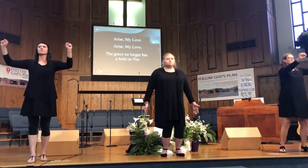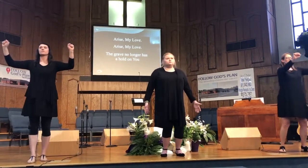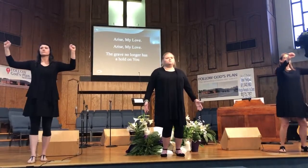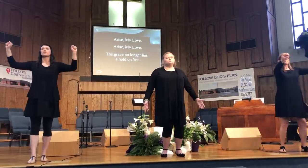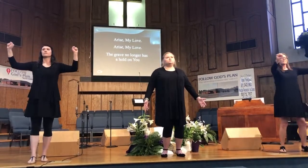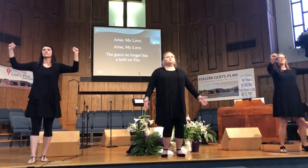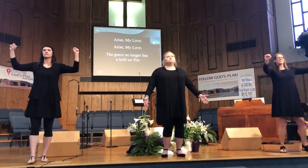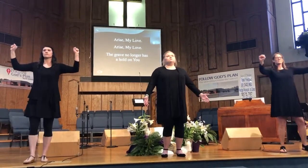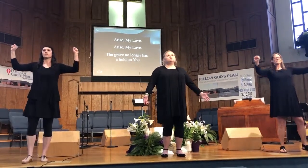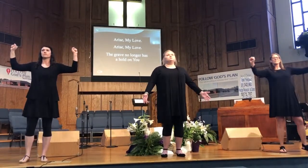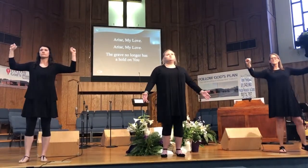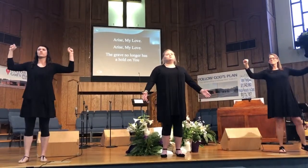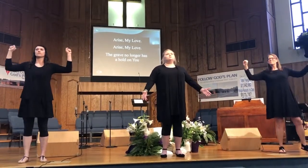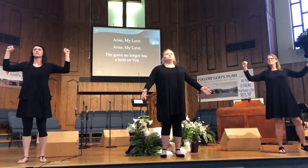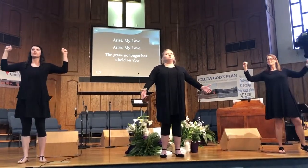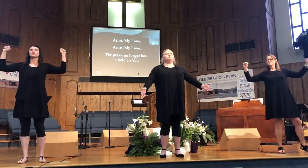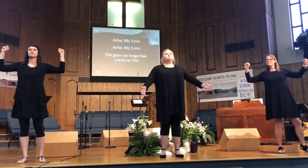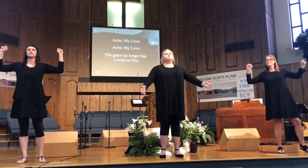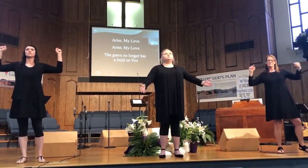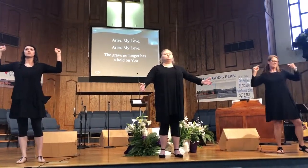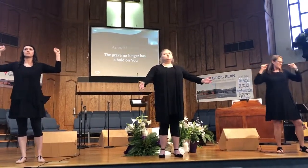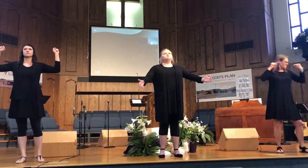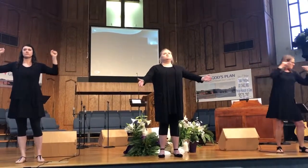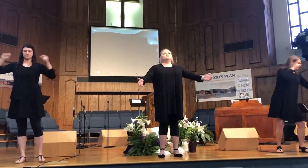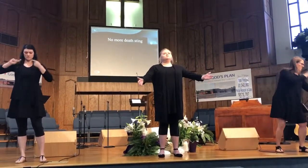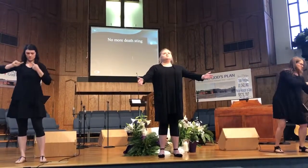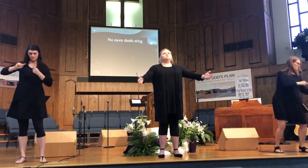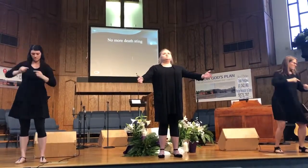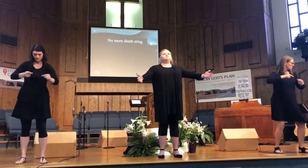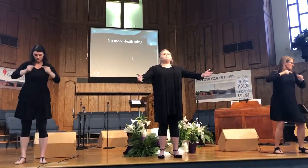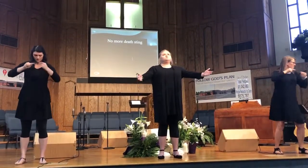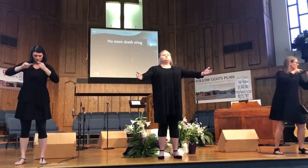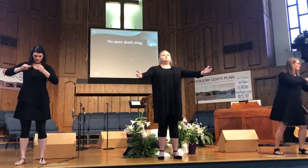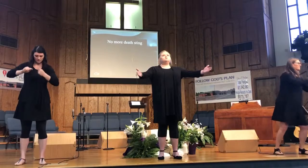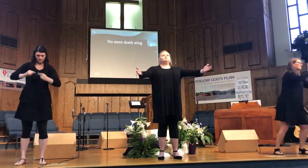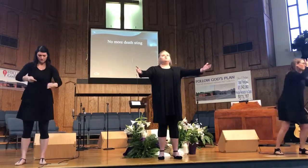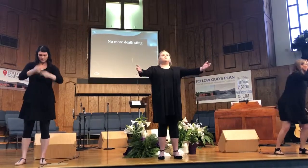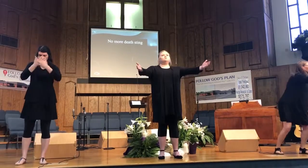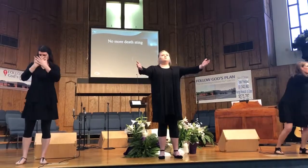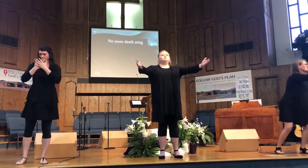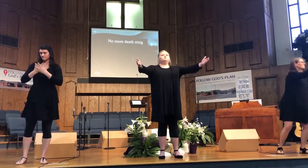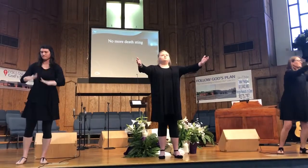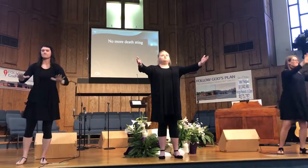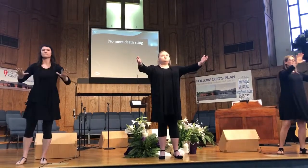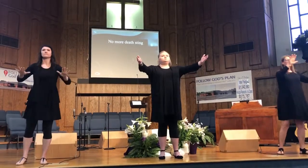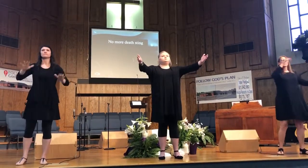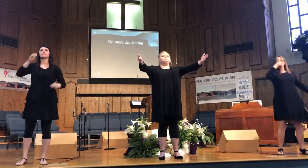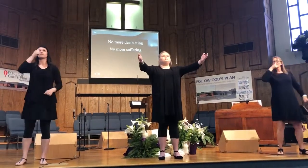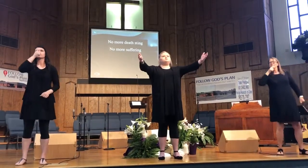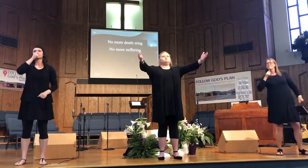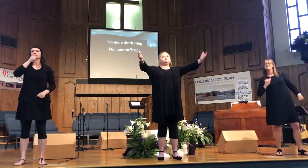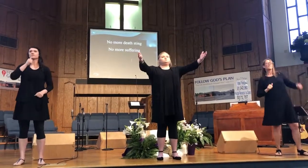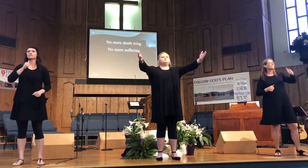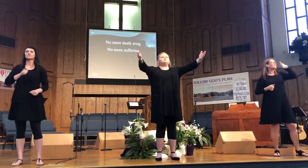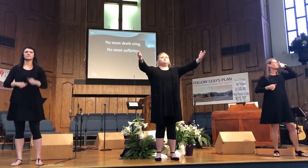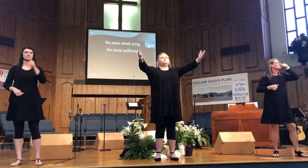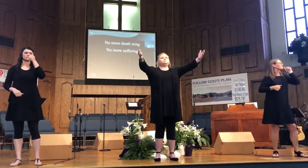hold on you Oh, yes, it